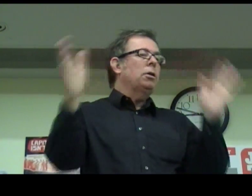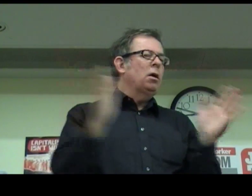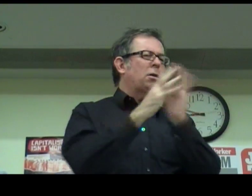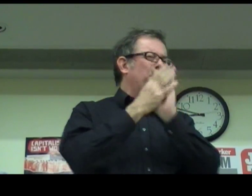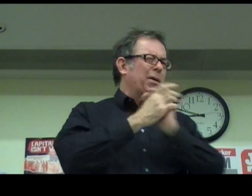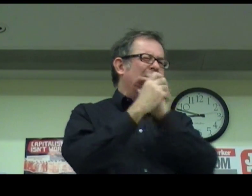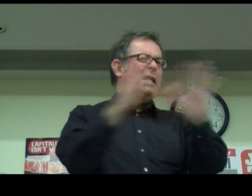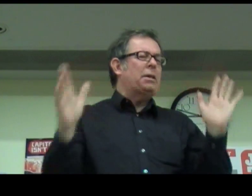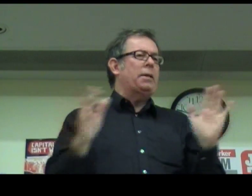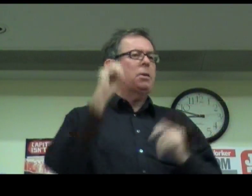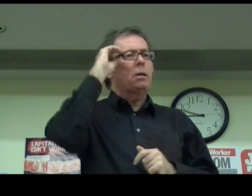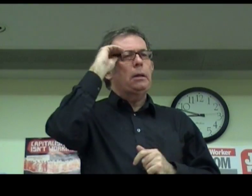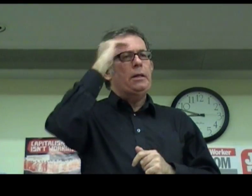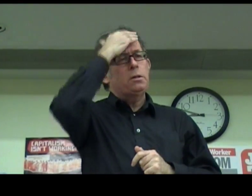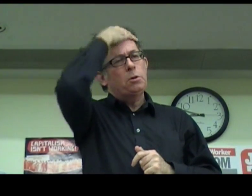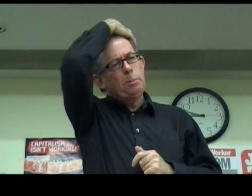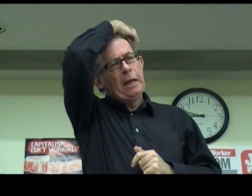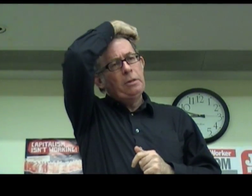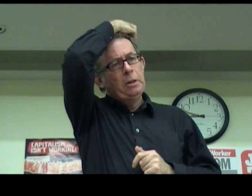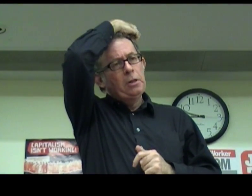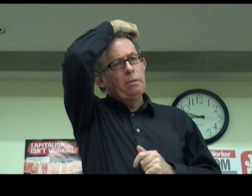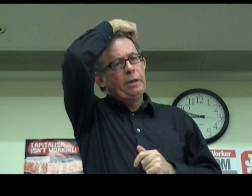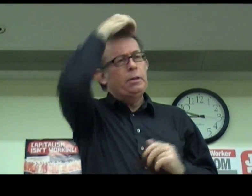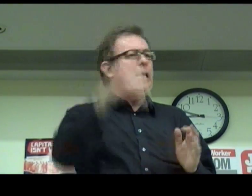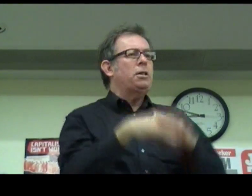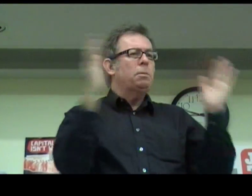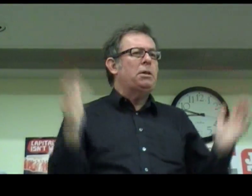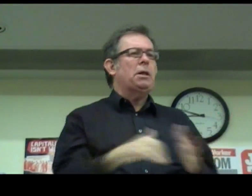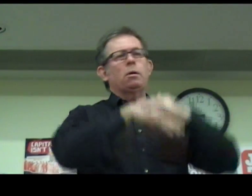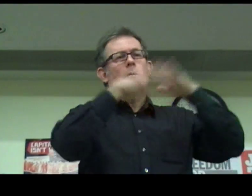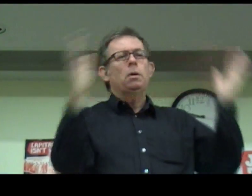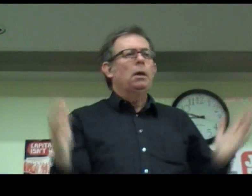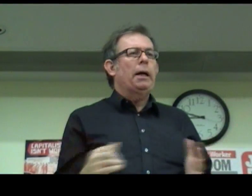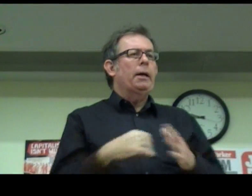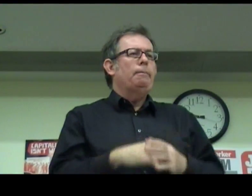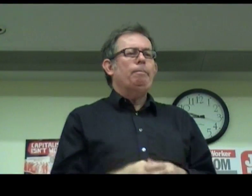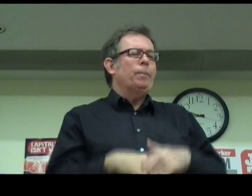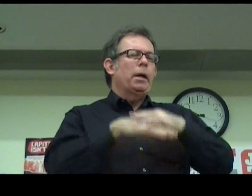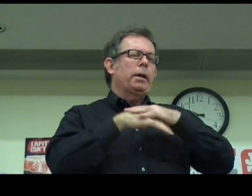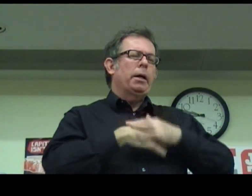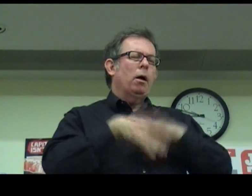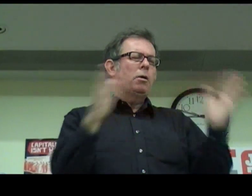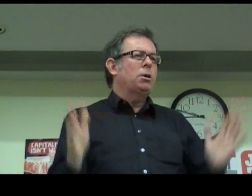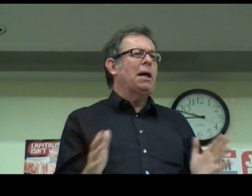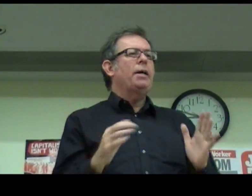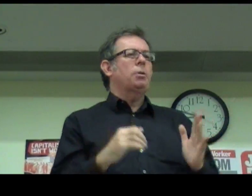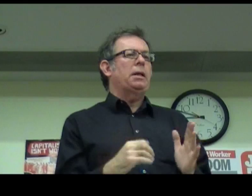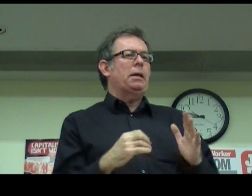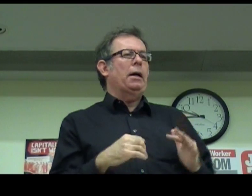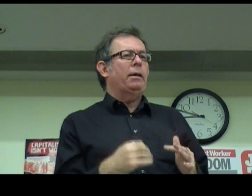in any sense that the leaders of the Muslim Council of Britain are anti-Semitic or Holocaust denies or anything like